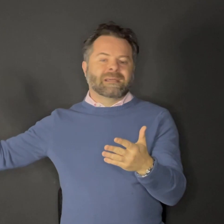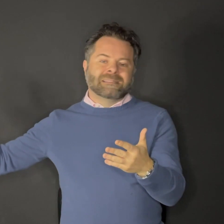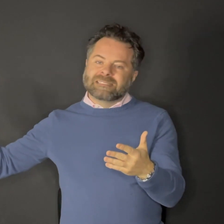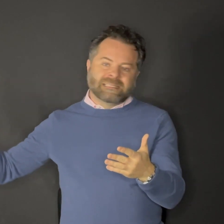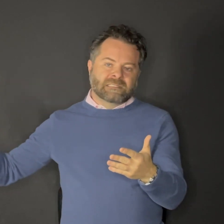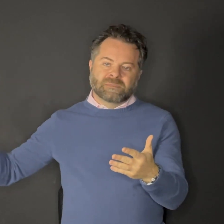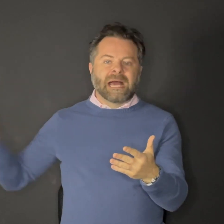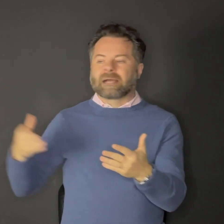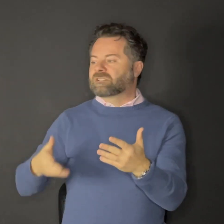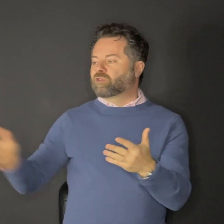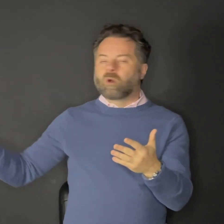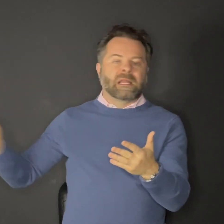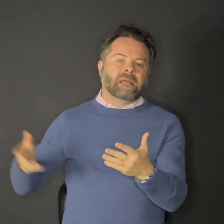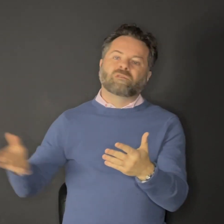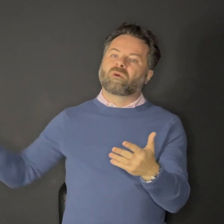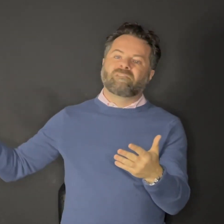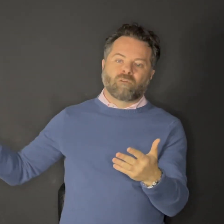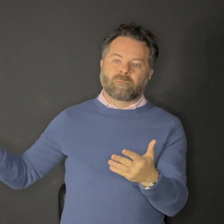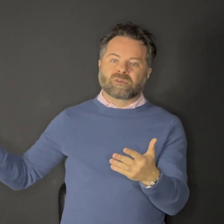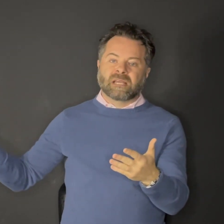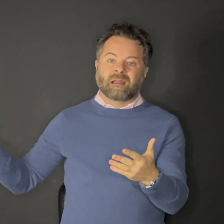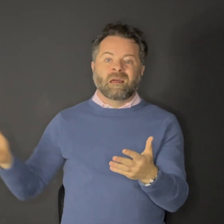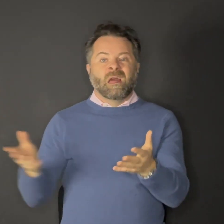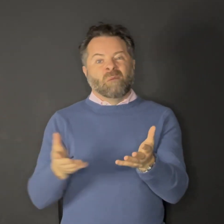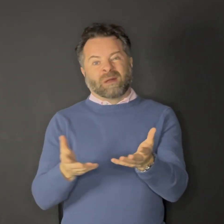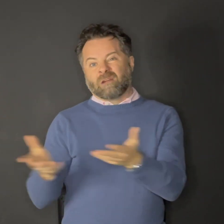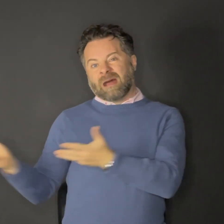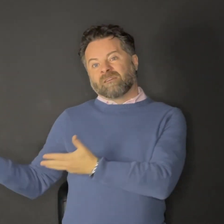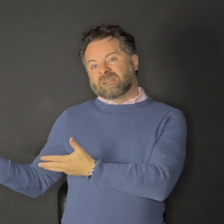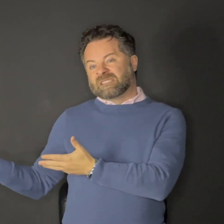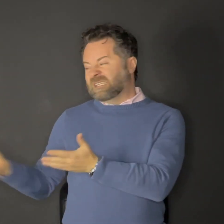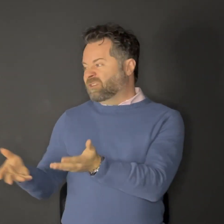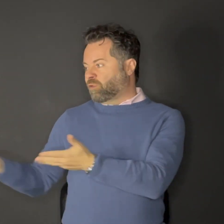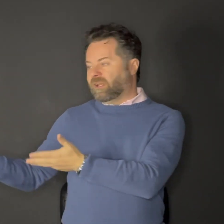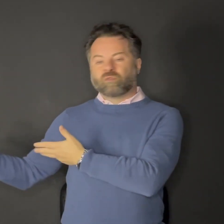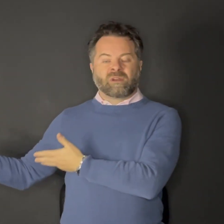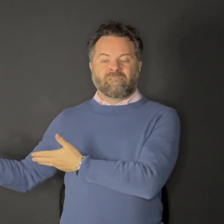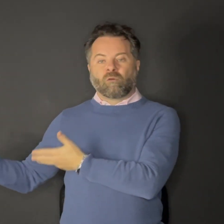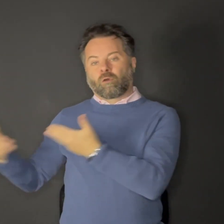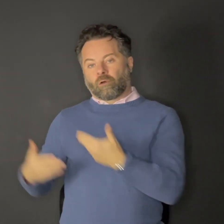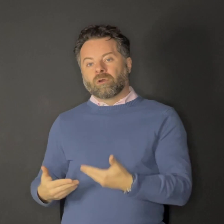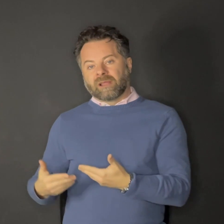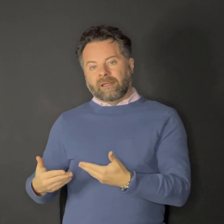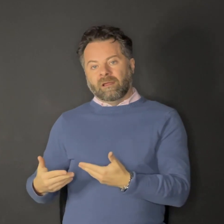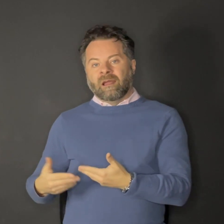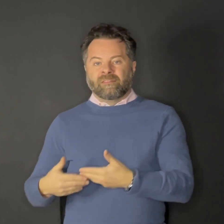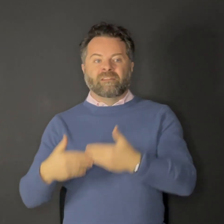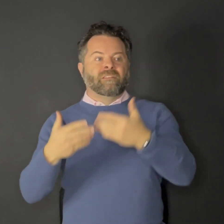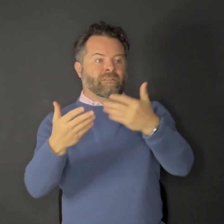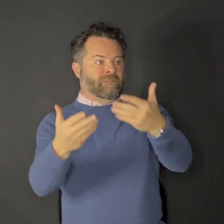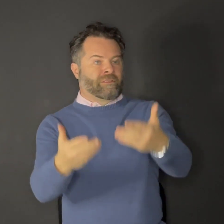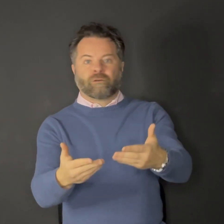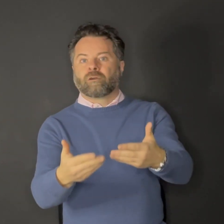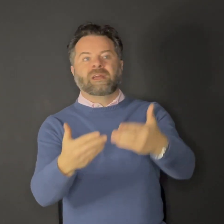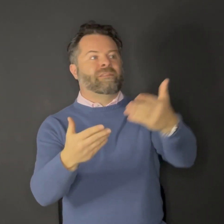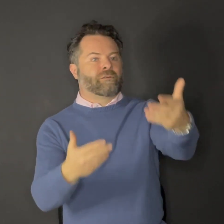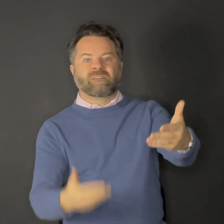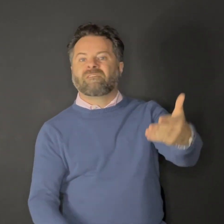to concede some tax, 20, 24%, but I'd rather concede 20, 24 early than 30, 35,